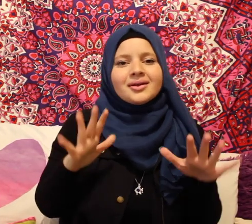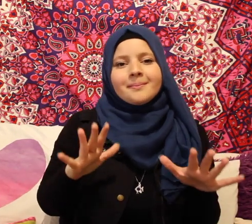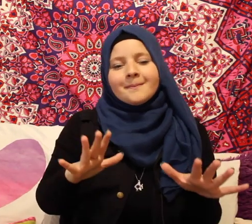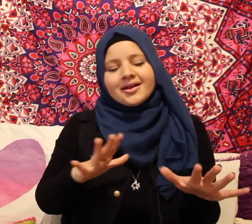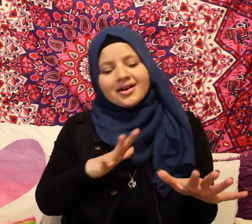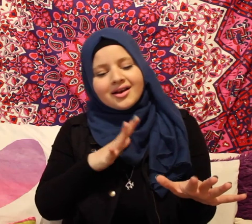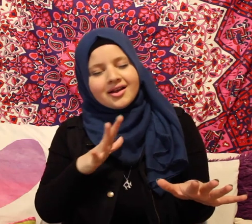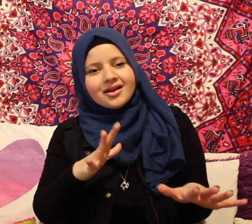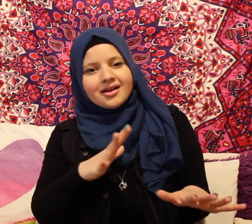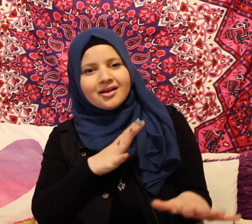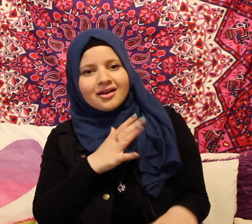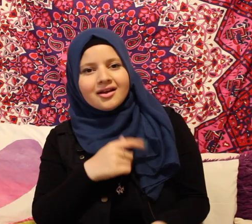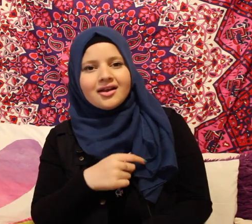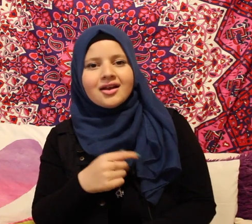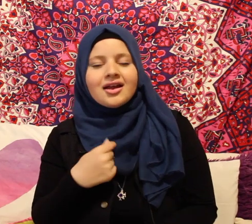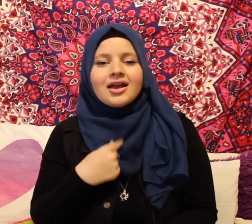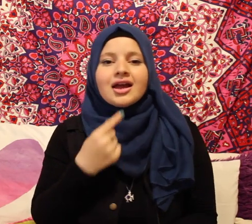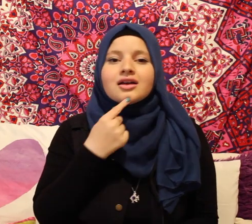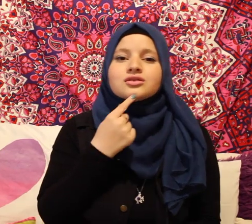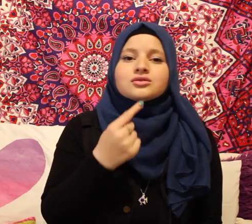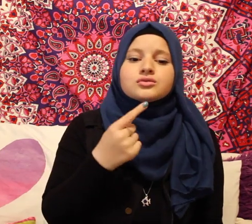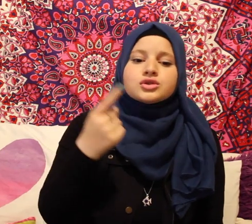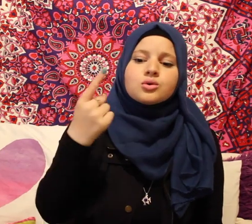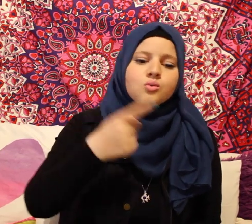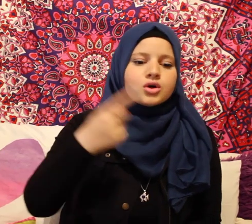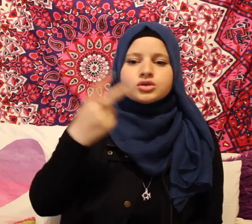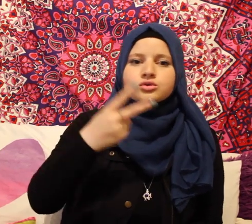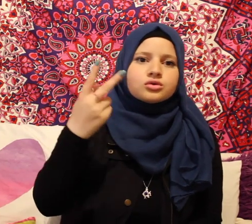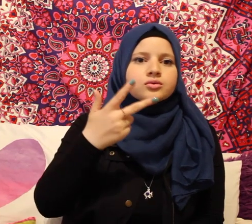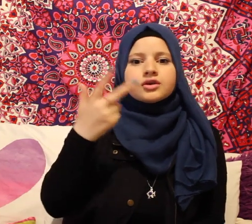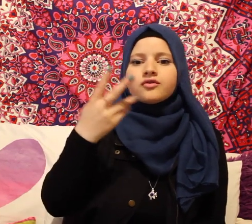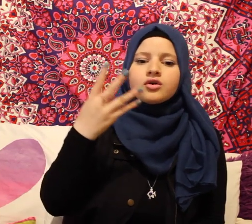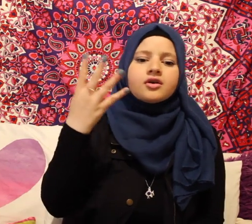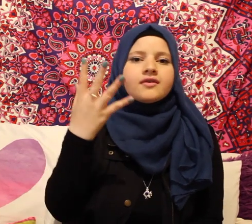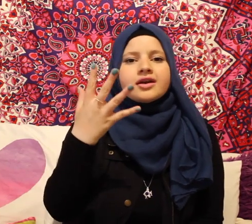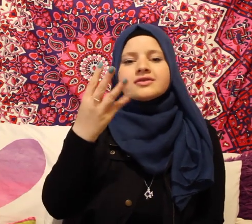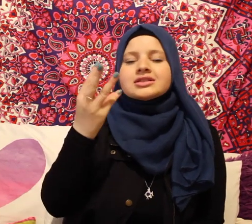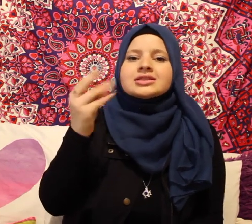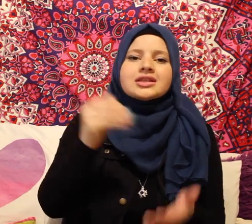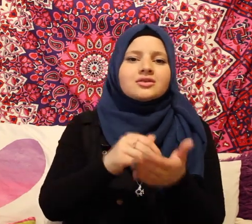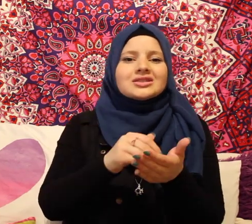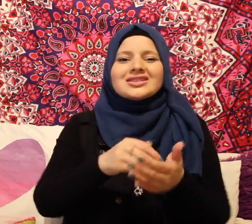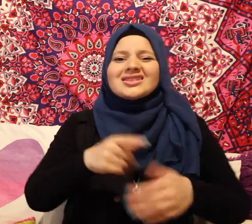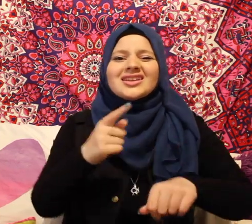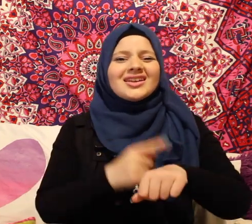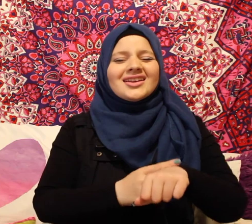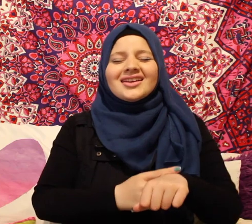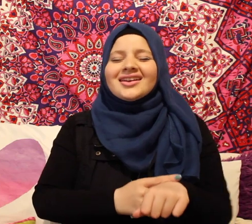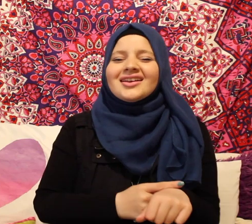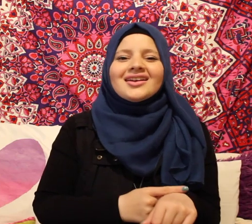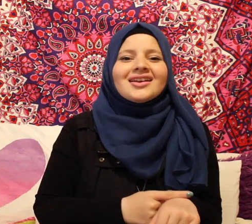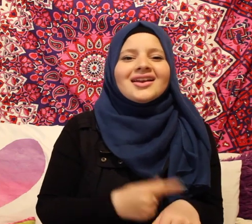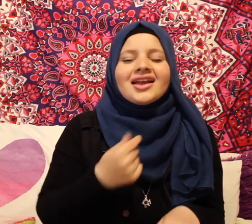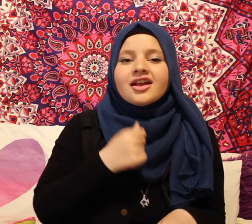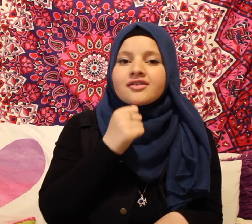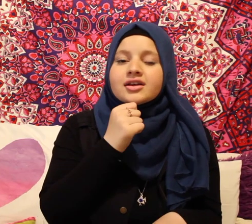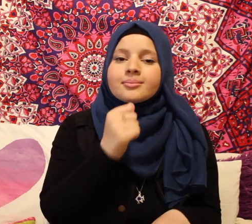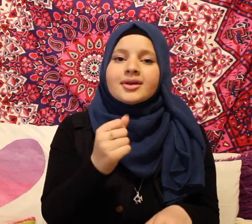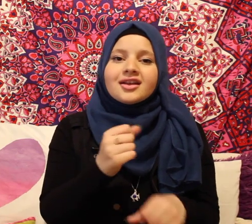be impolite I told you 1, 2, 3, 4, 5, 6 thousand times Haven't I